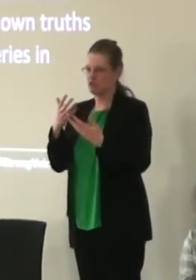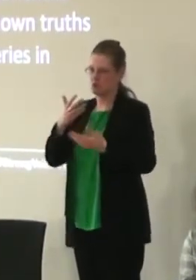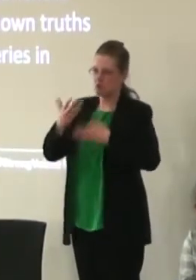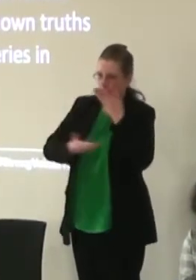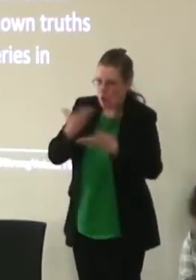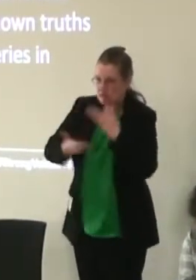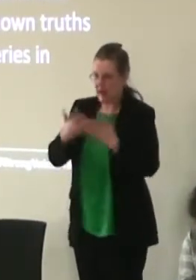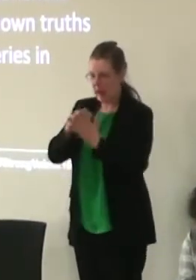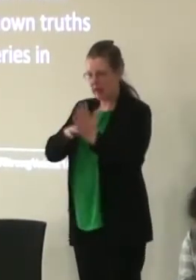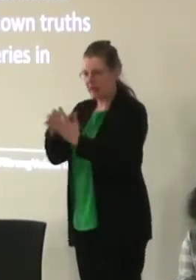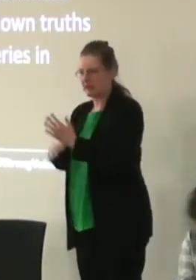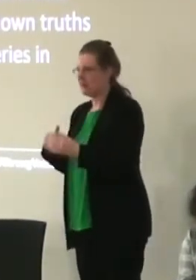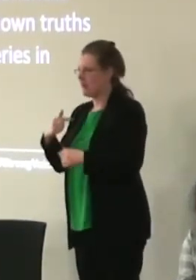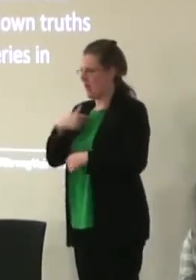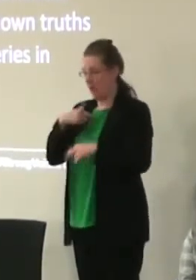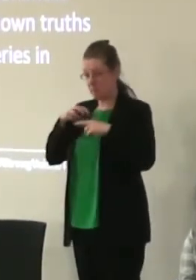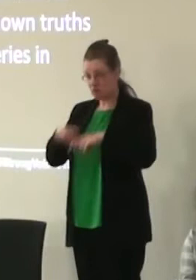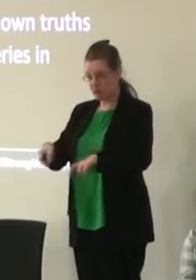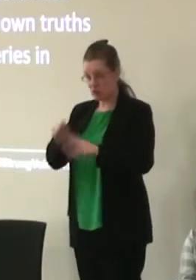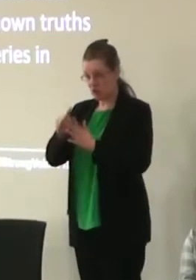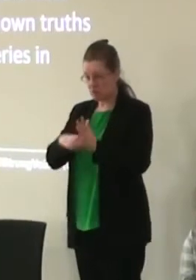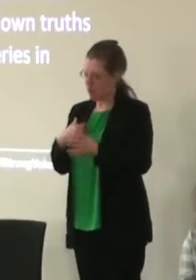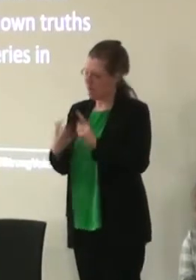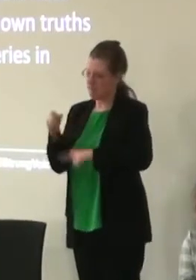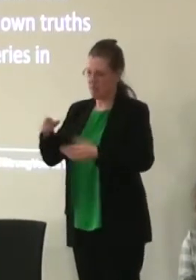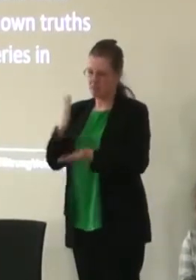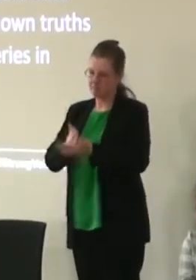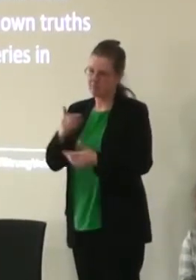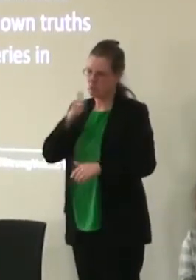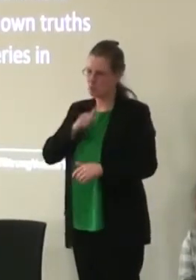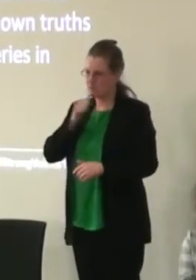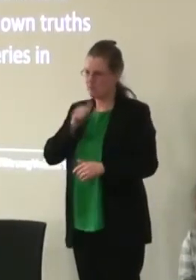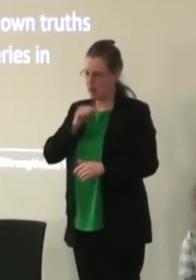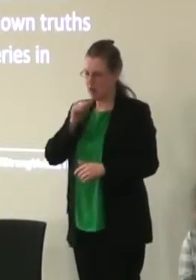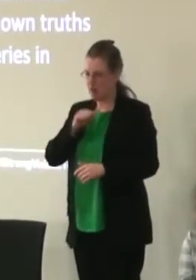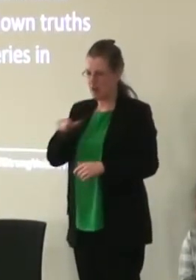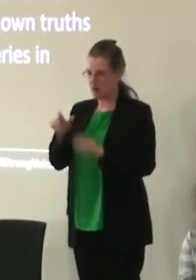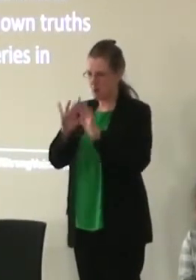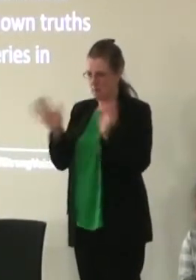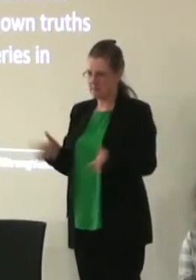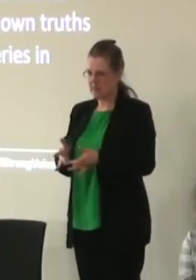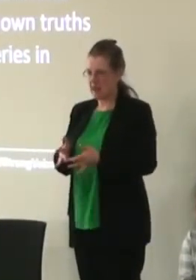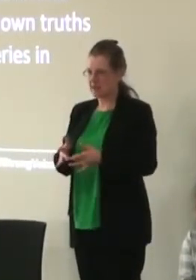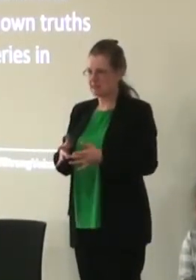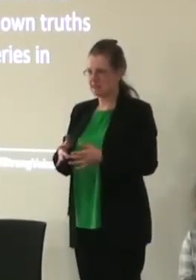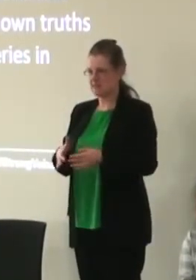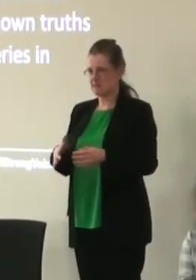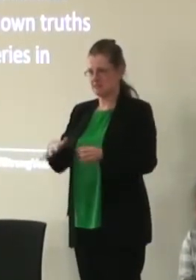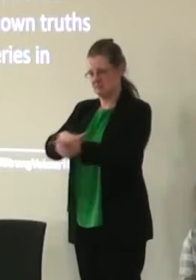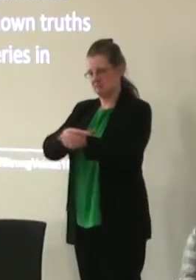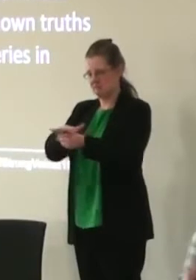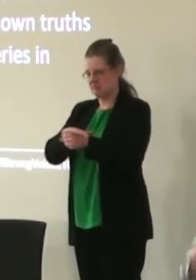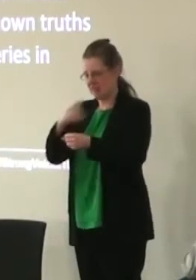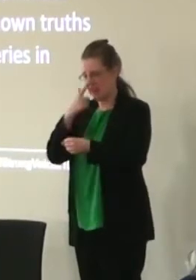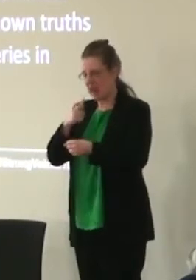I think we've all found that, I'm a researcher on the project but I've found that a really useful site and space for capturing ongoing